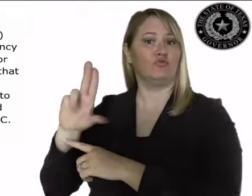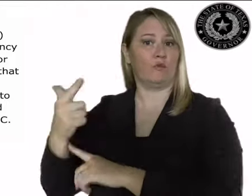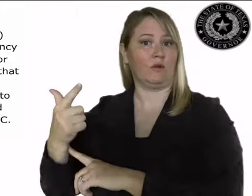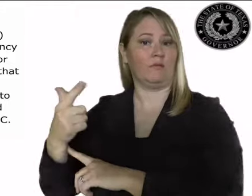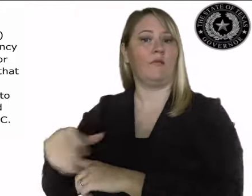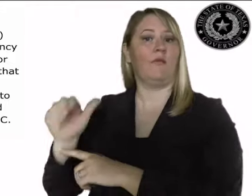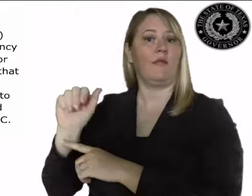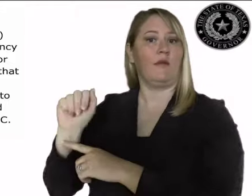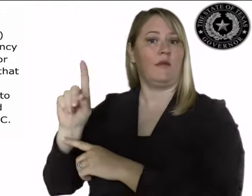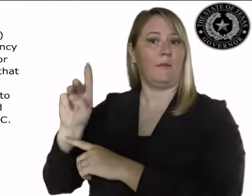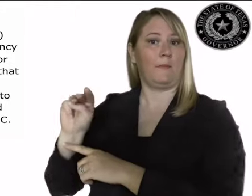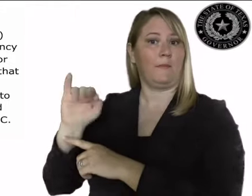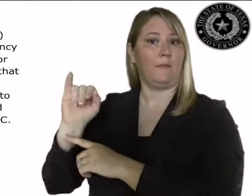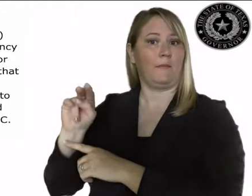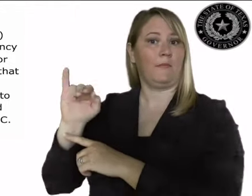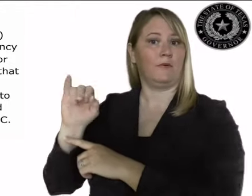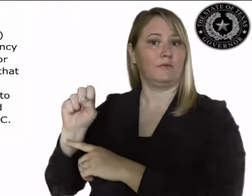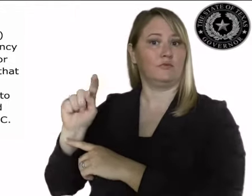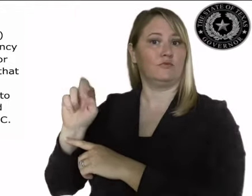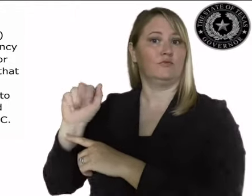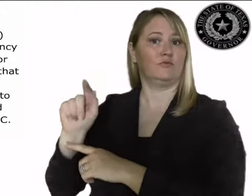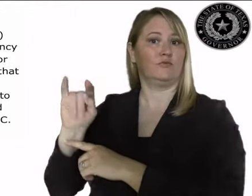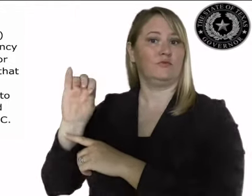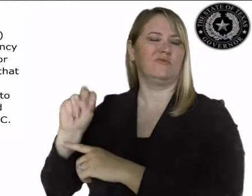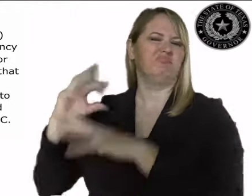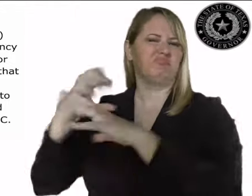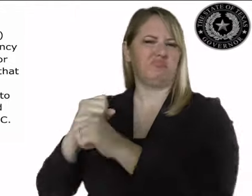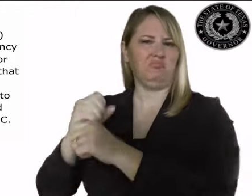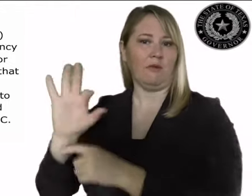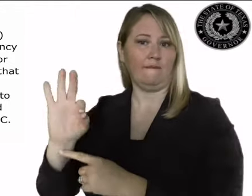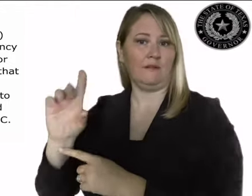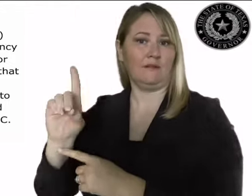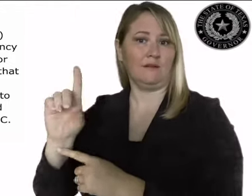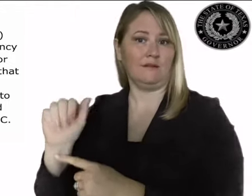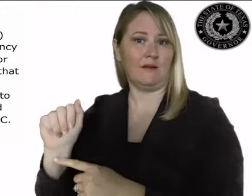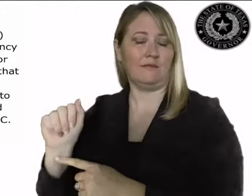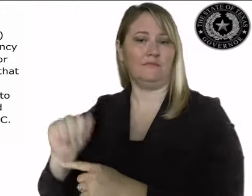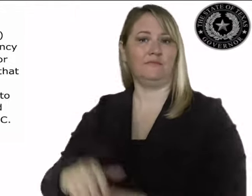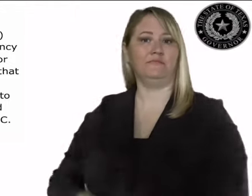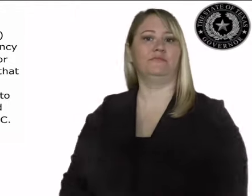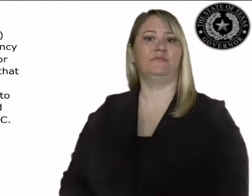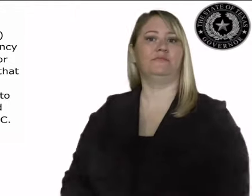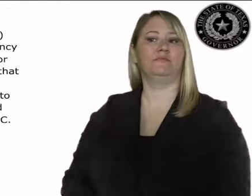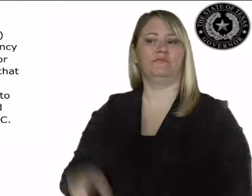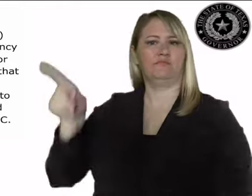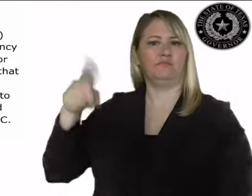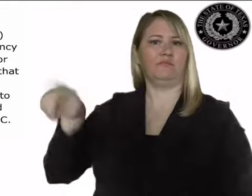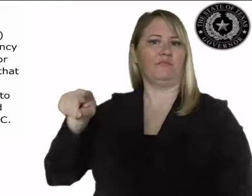U.S.C., Section 360 BBB-3, and